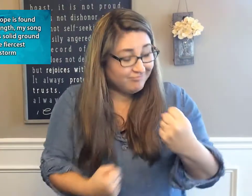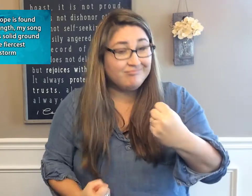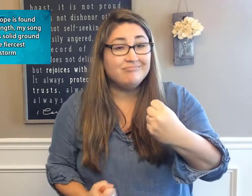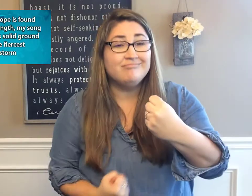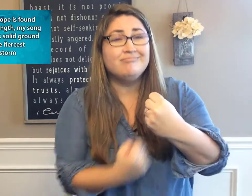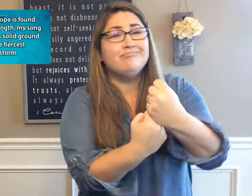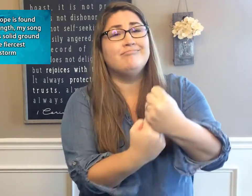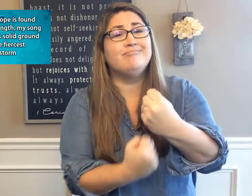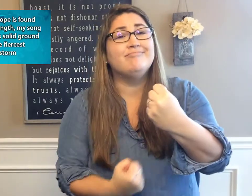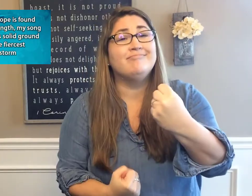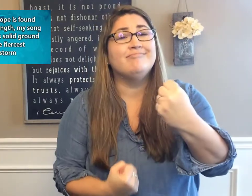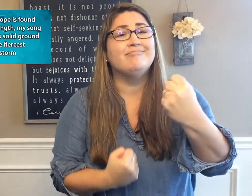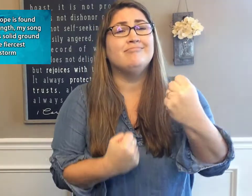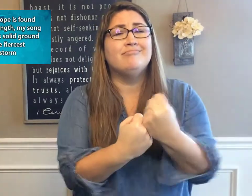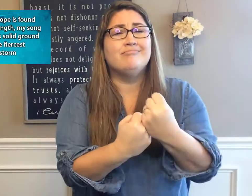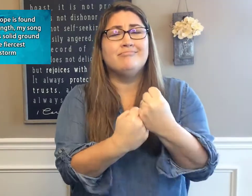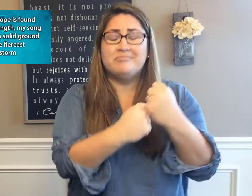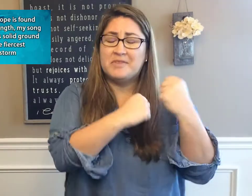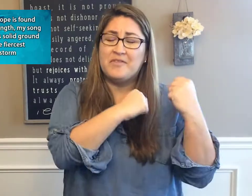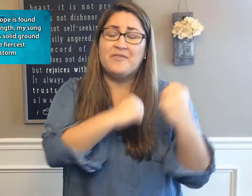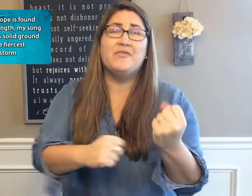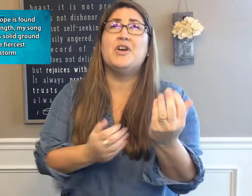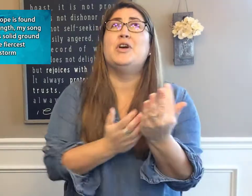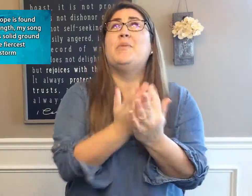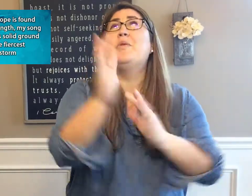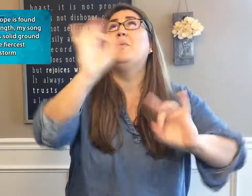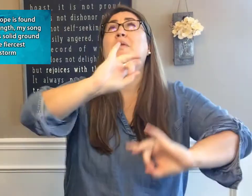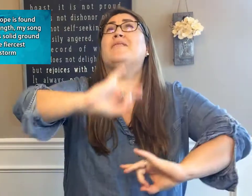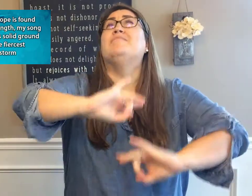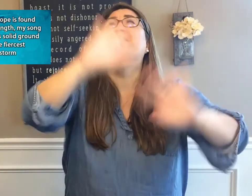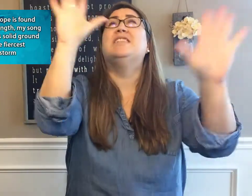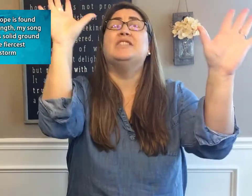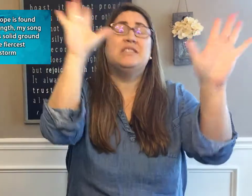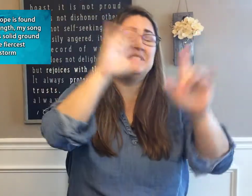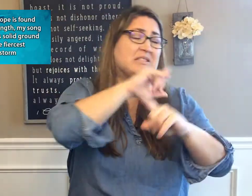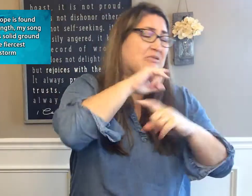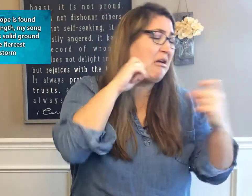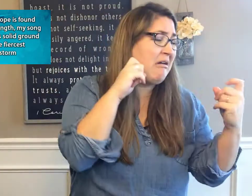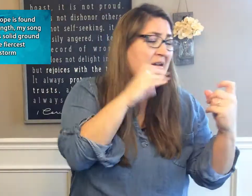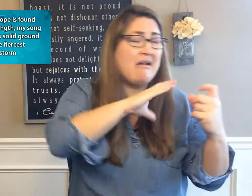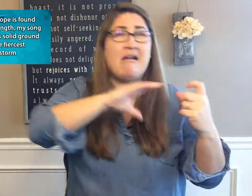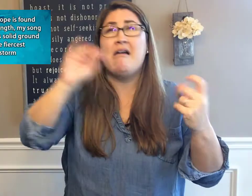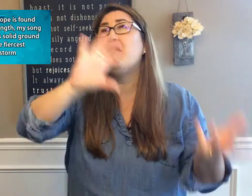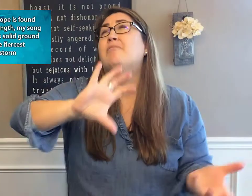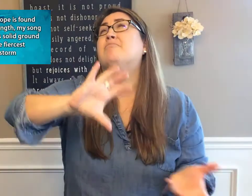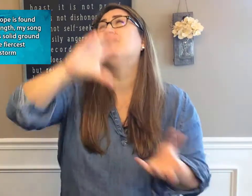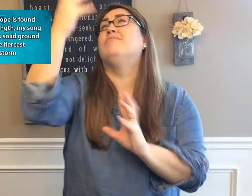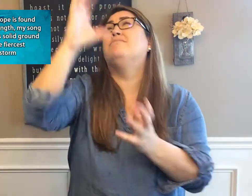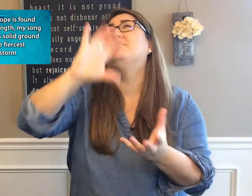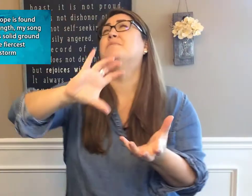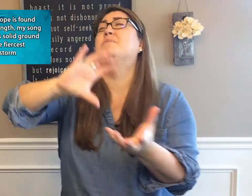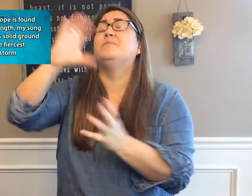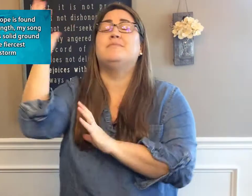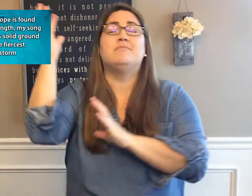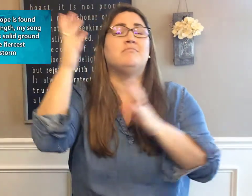solid ground, firms through the fiercest drought and storm.